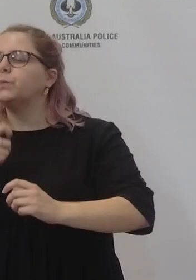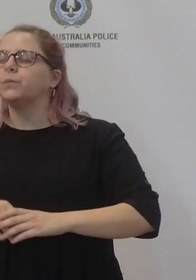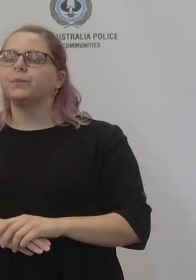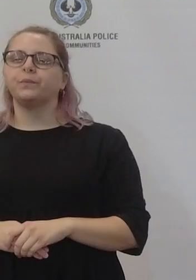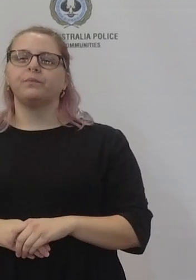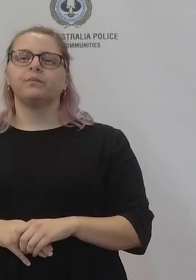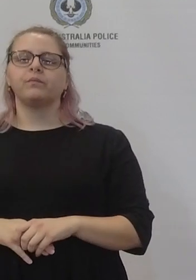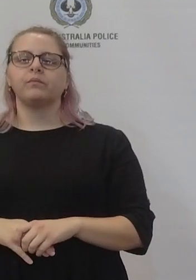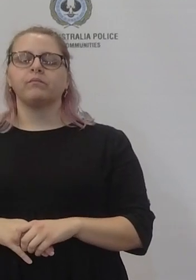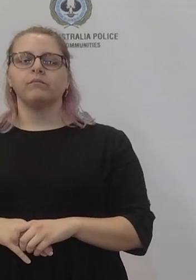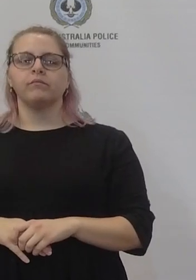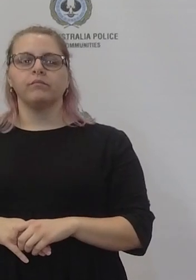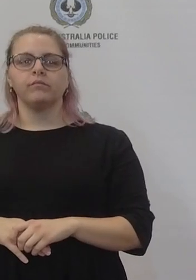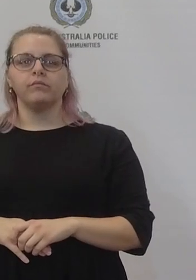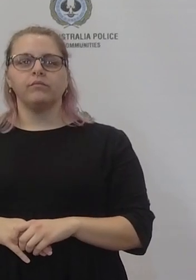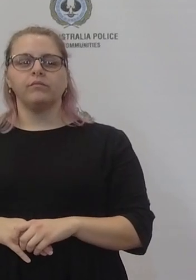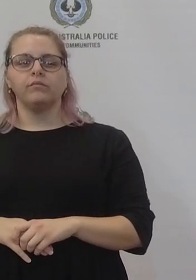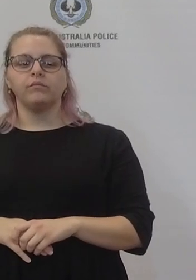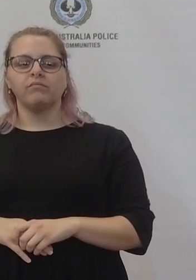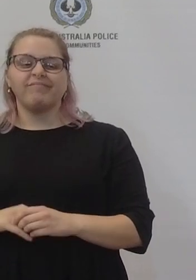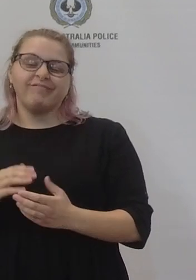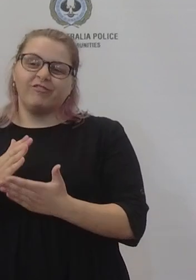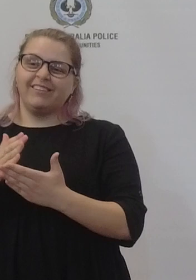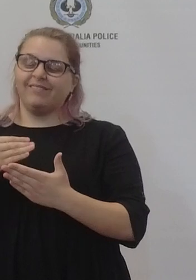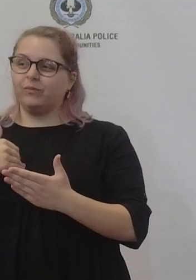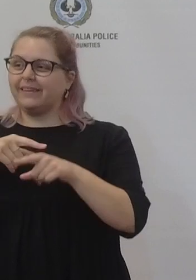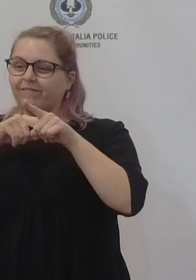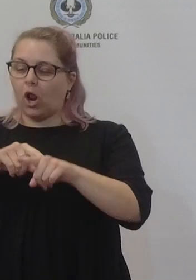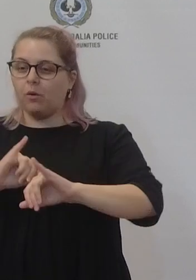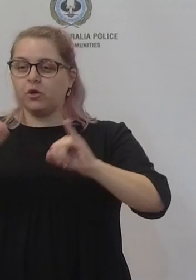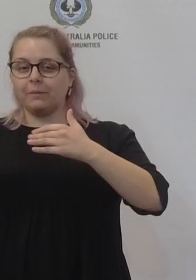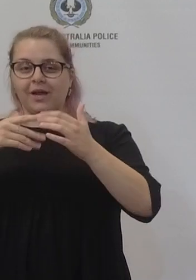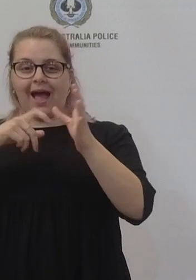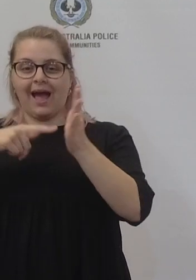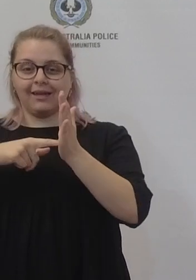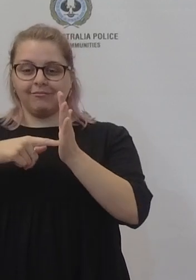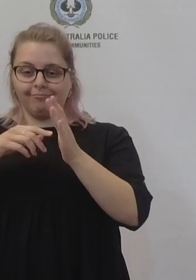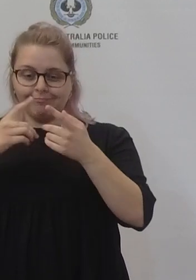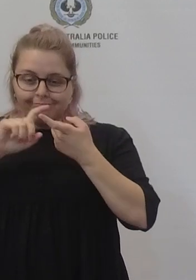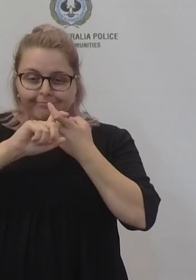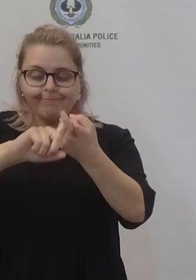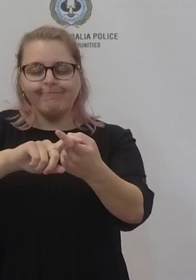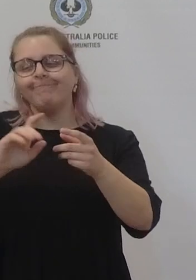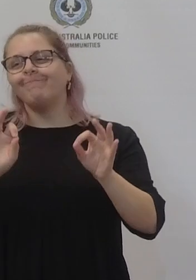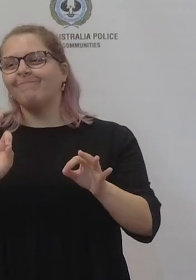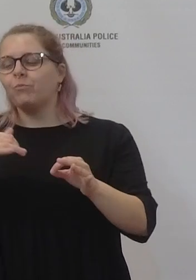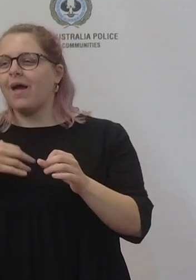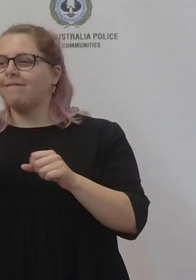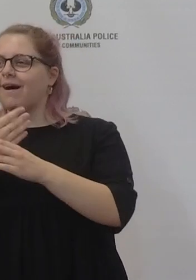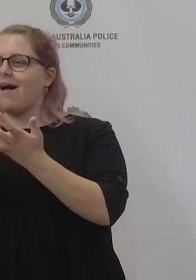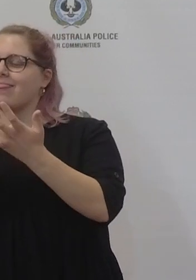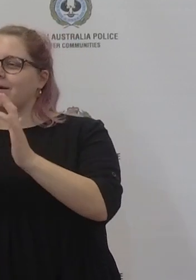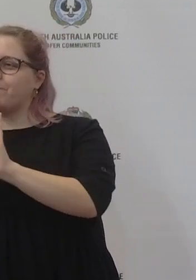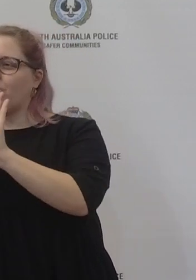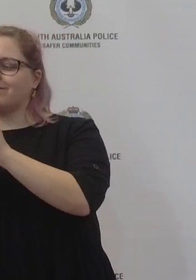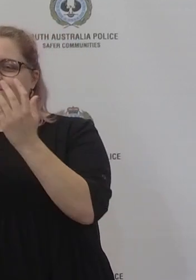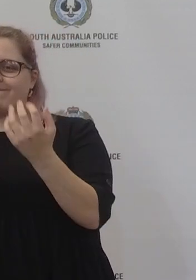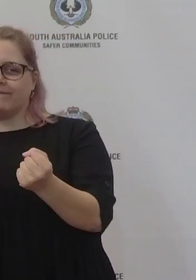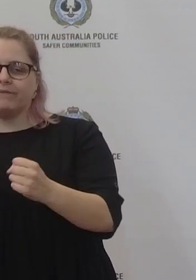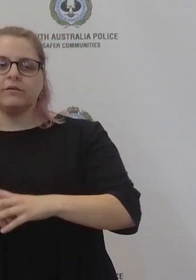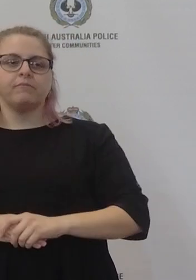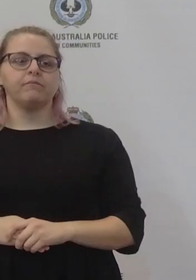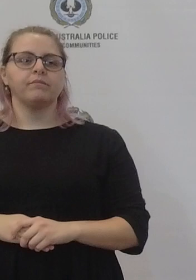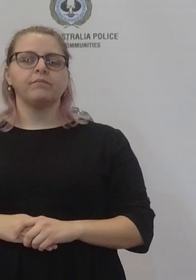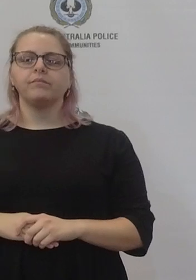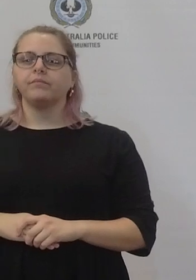reason is that we are moving to a different space and and health and aged care and disability will be in the same situation of needing to come up with a a